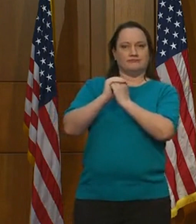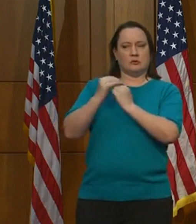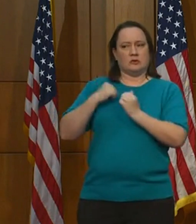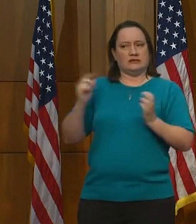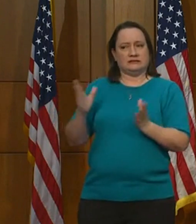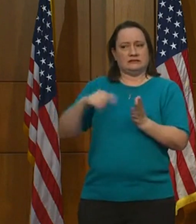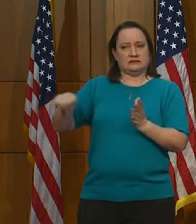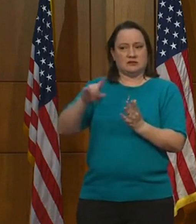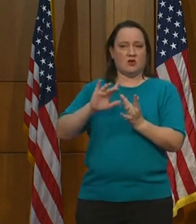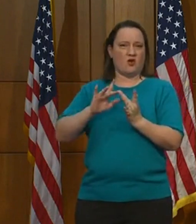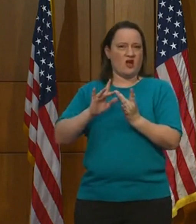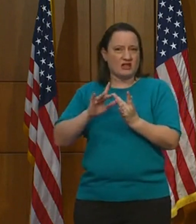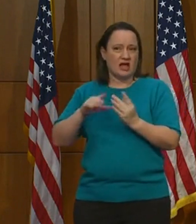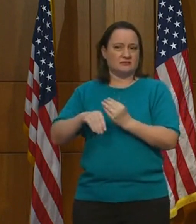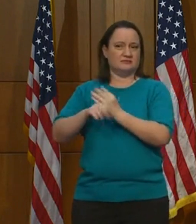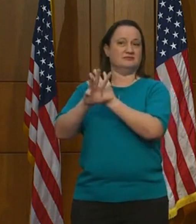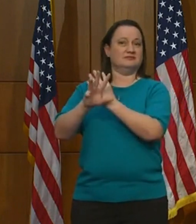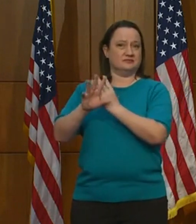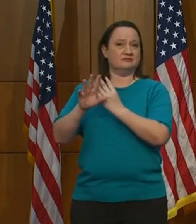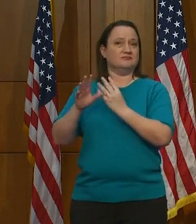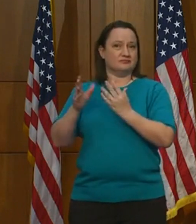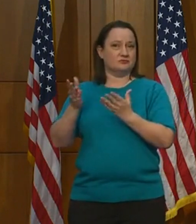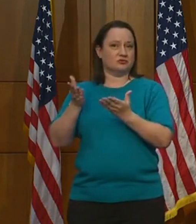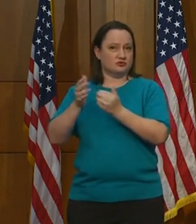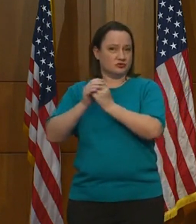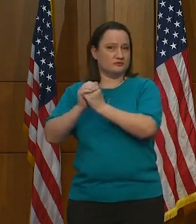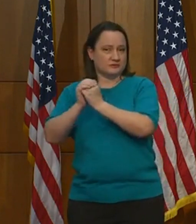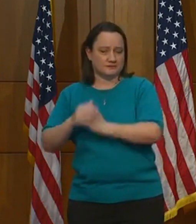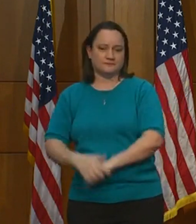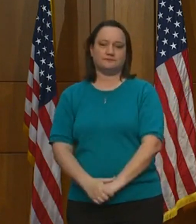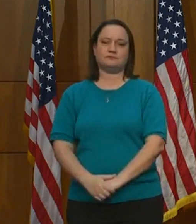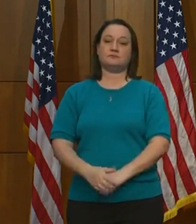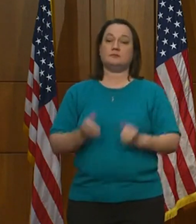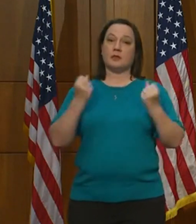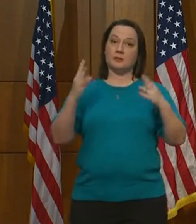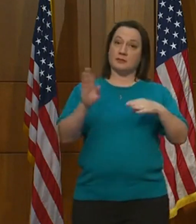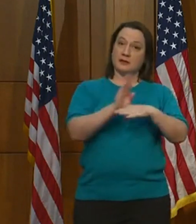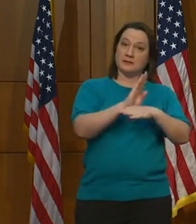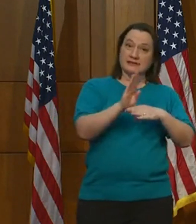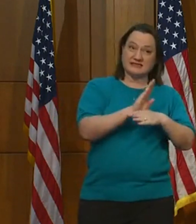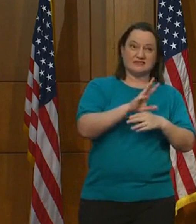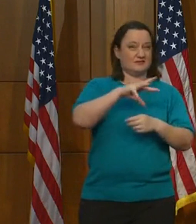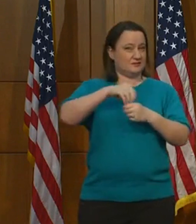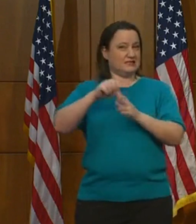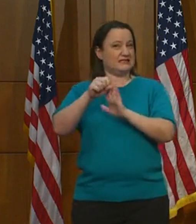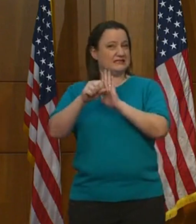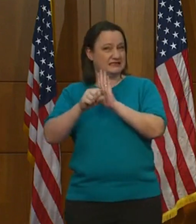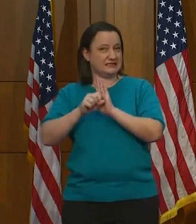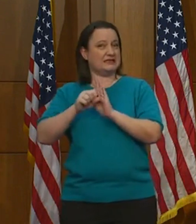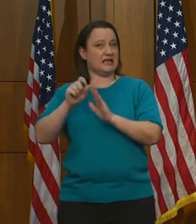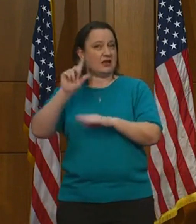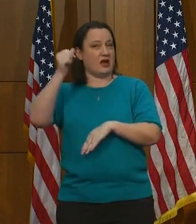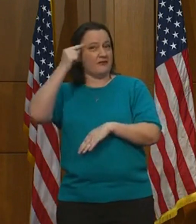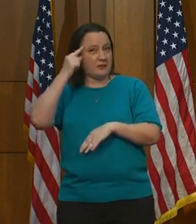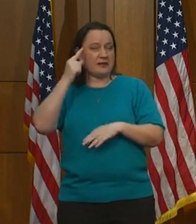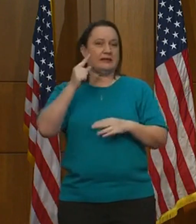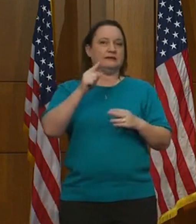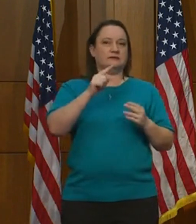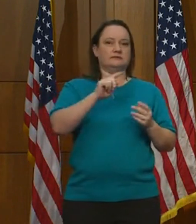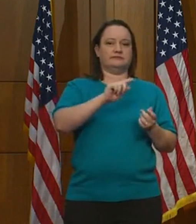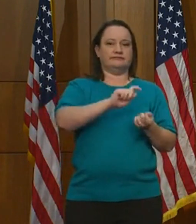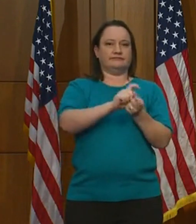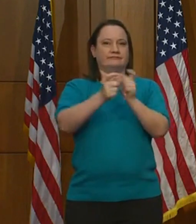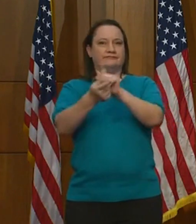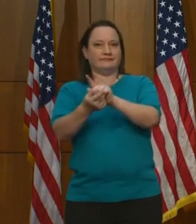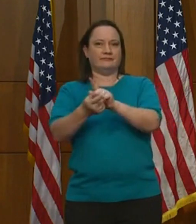online. Many businesses, including state government, moved to telework. We have gotten